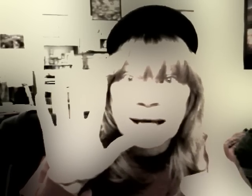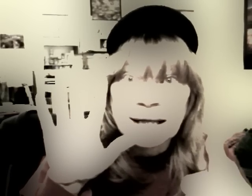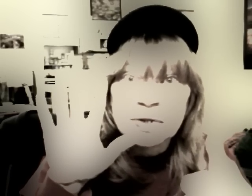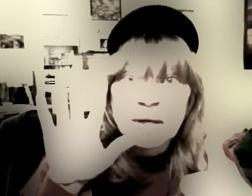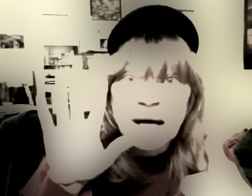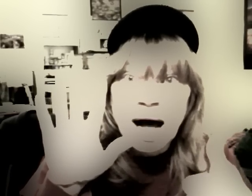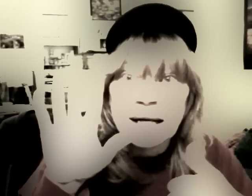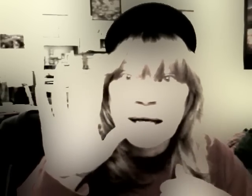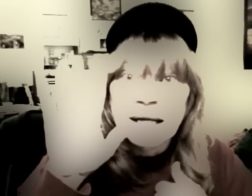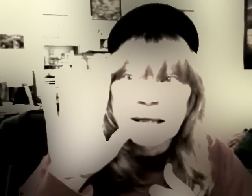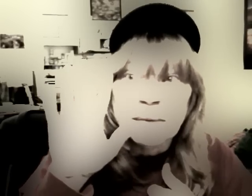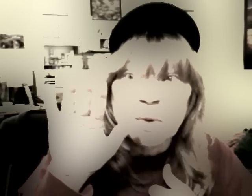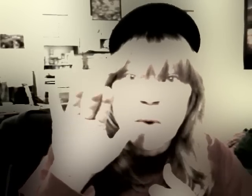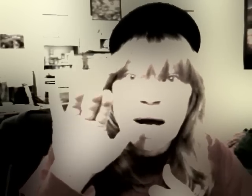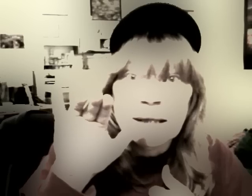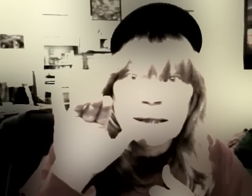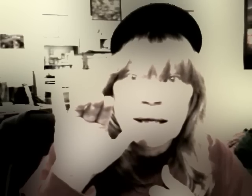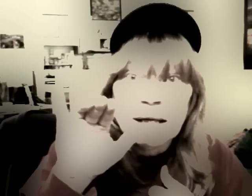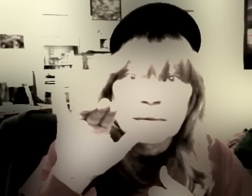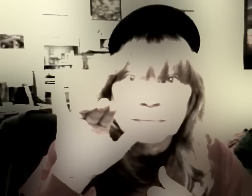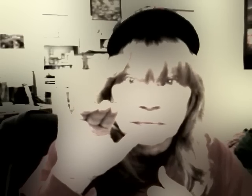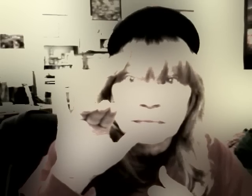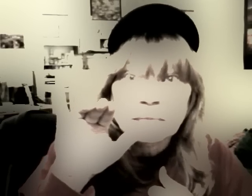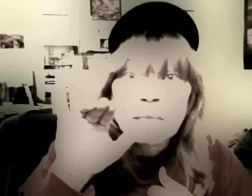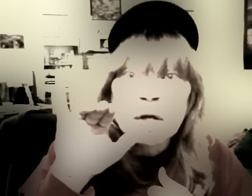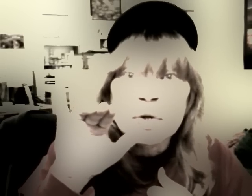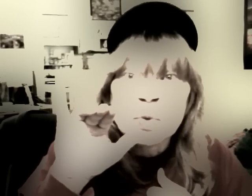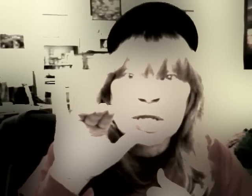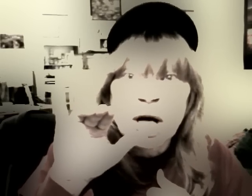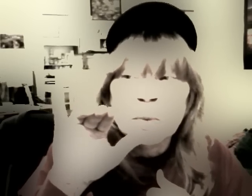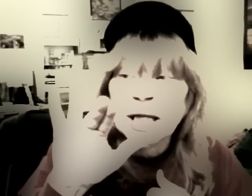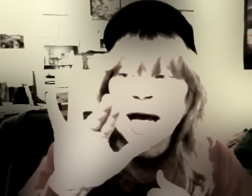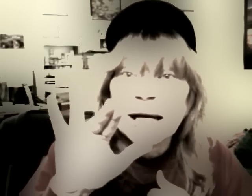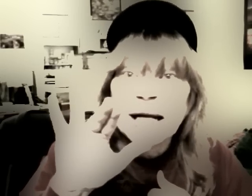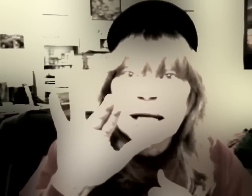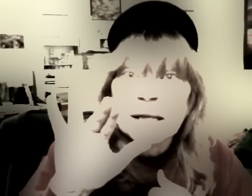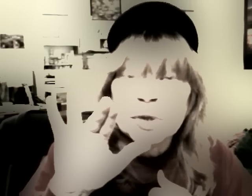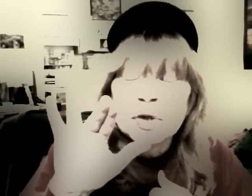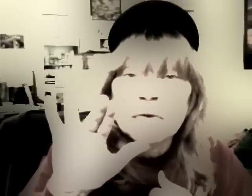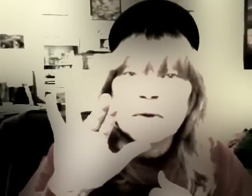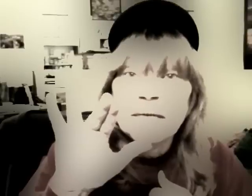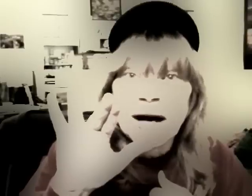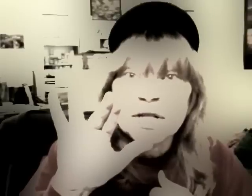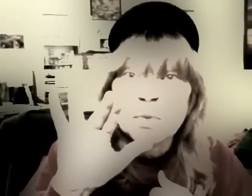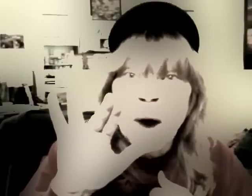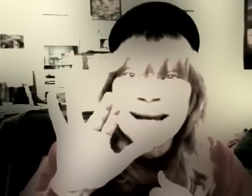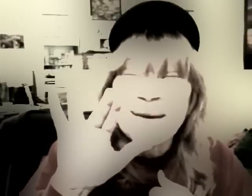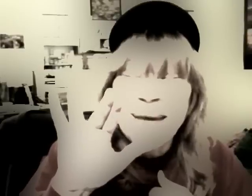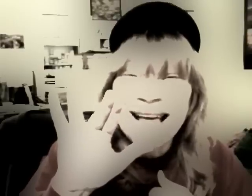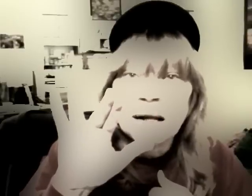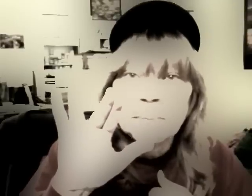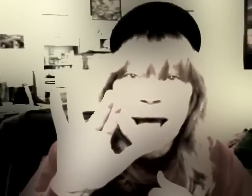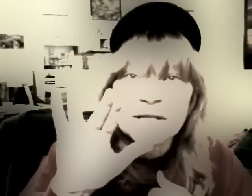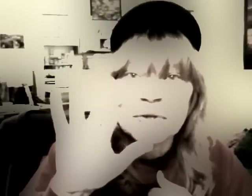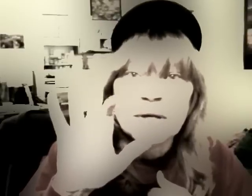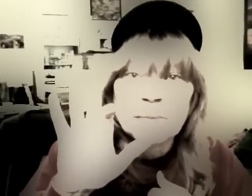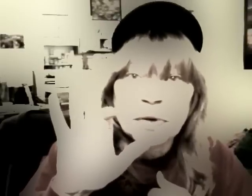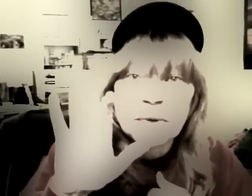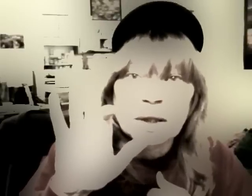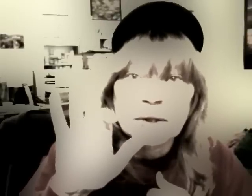gets you in God. Number one, use 1 John 1 9. Number two, find your right male pastor. Number three, learn and